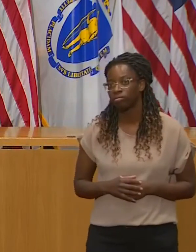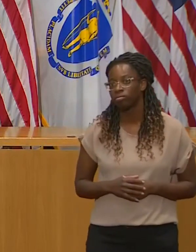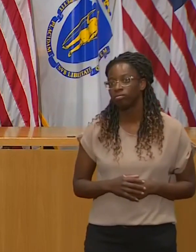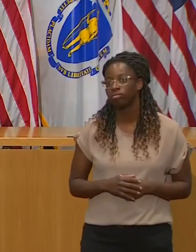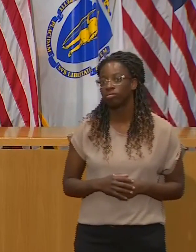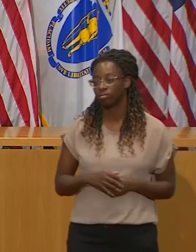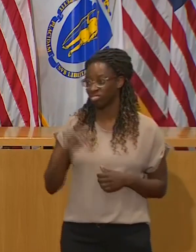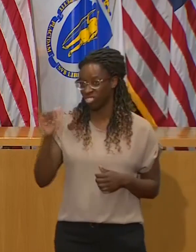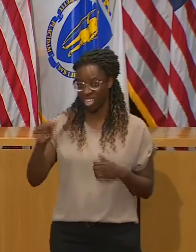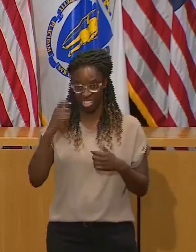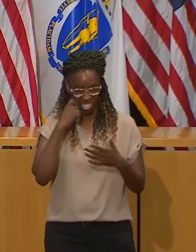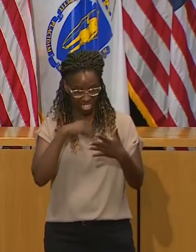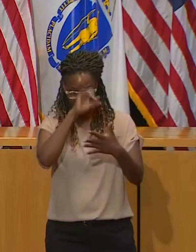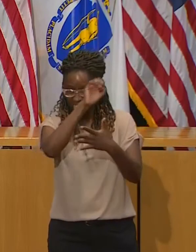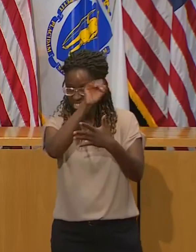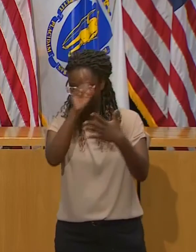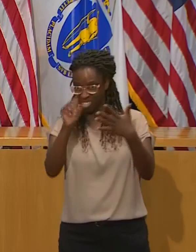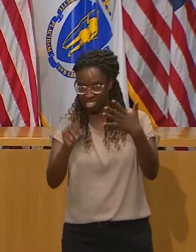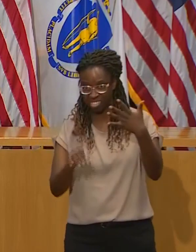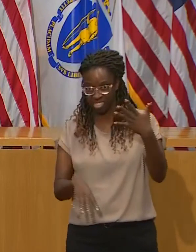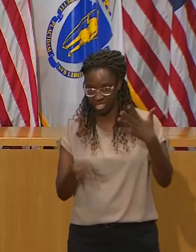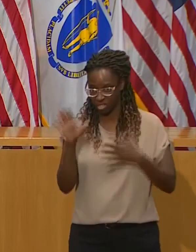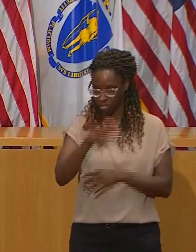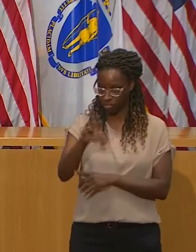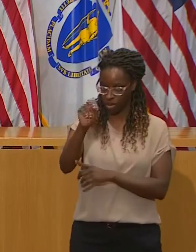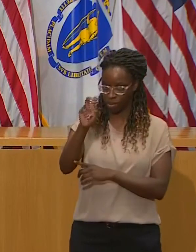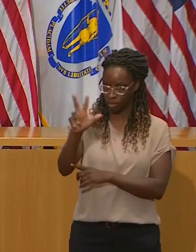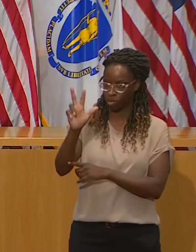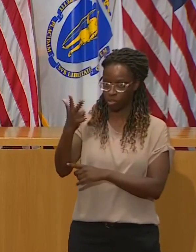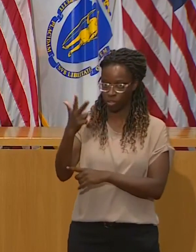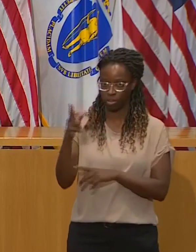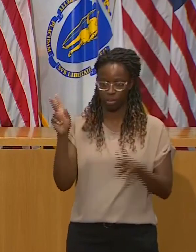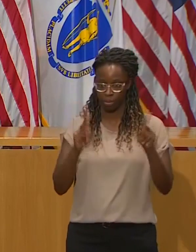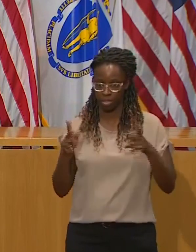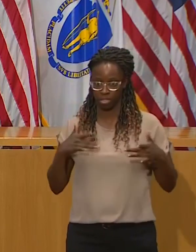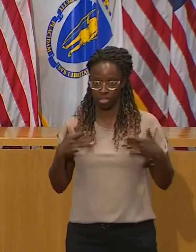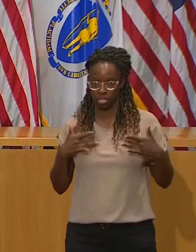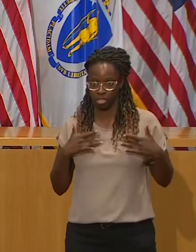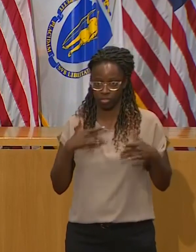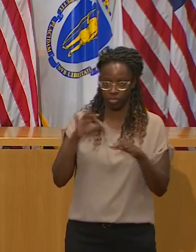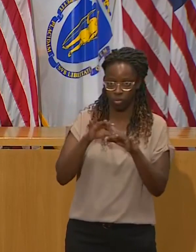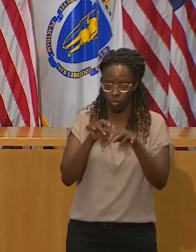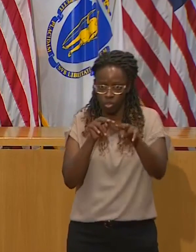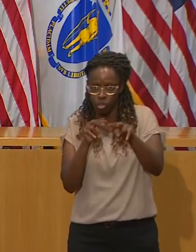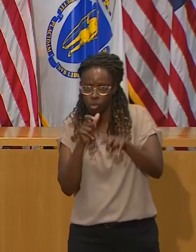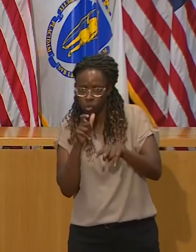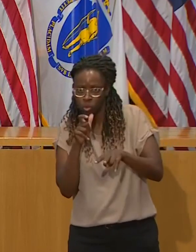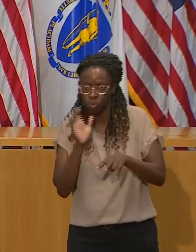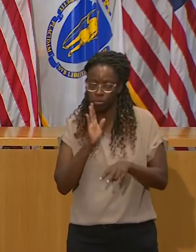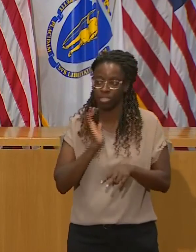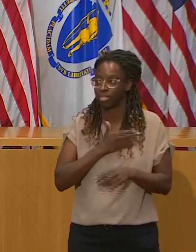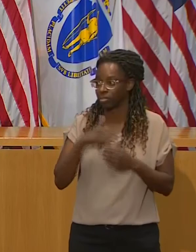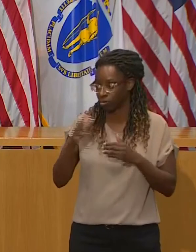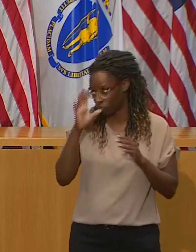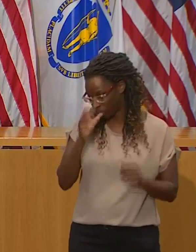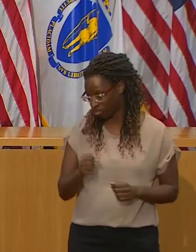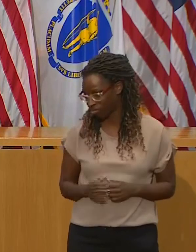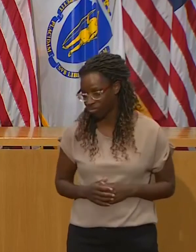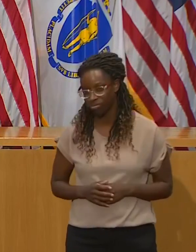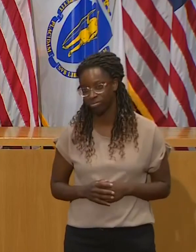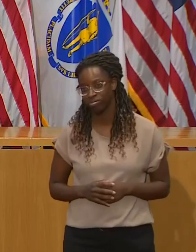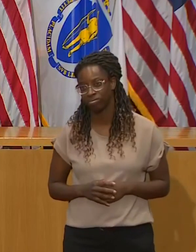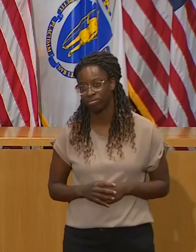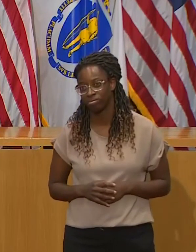3rd. And and as I said before, I think a lot of us who've been in an elective life are going to do everything we can to make sure that whatever